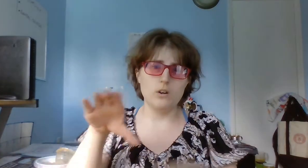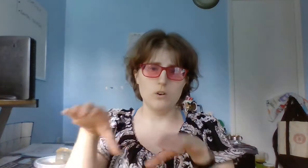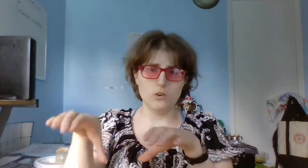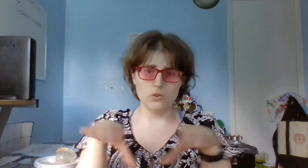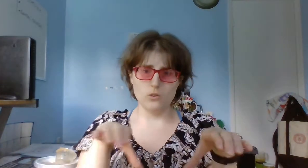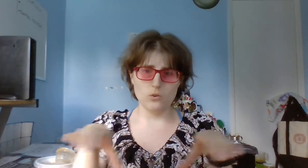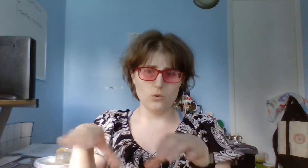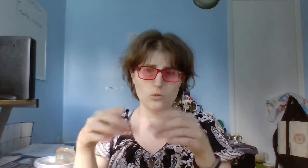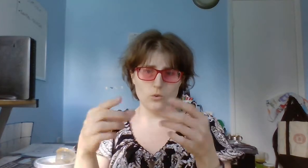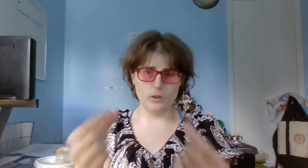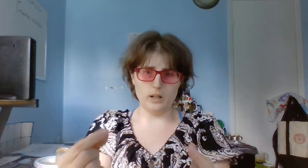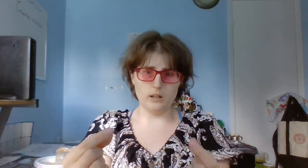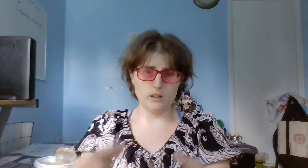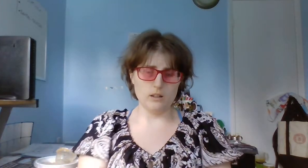doings.